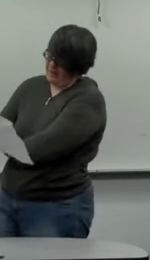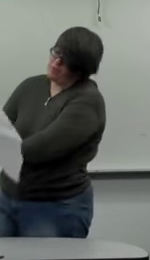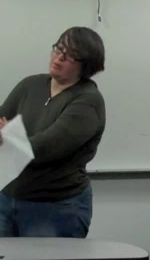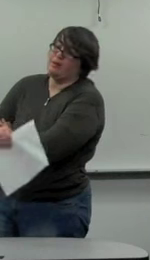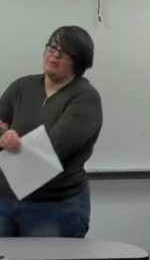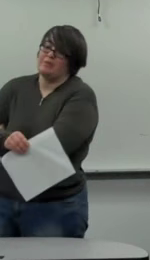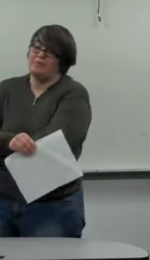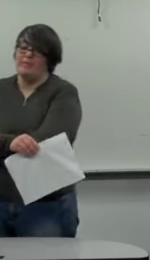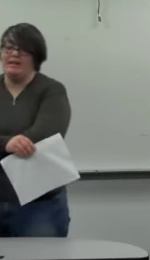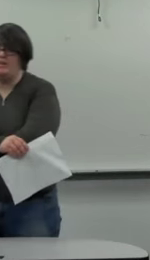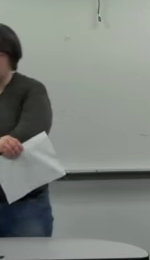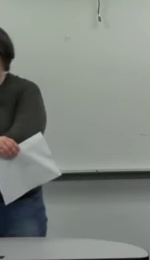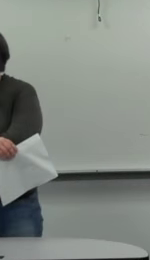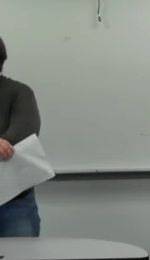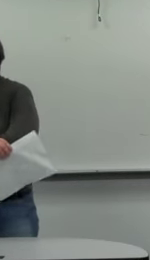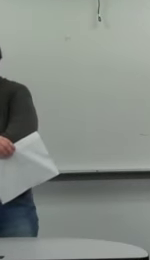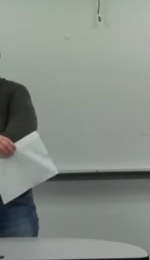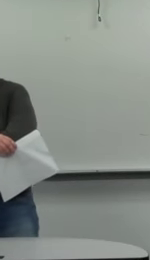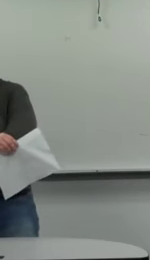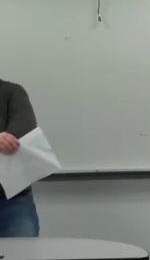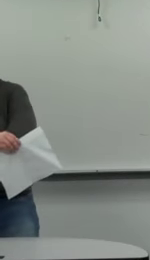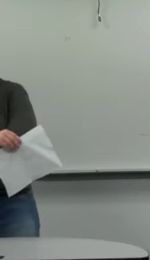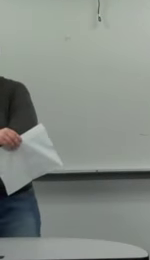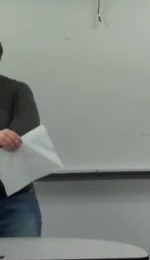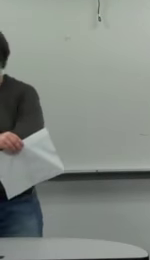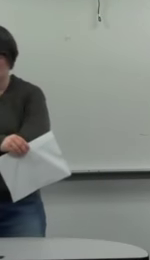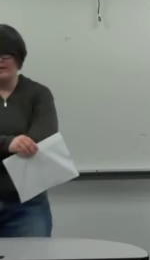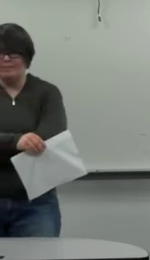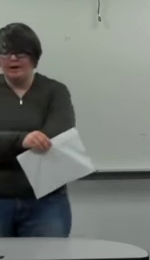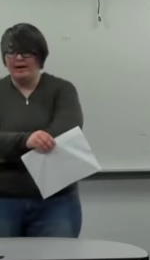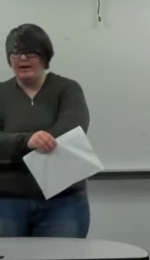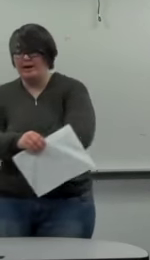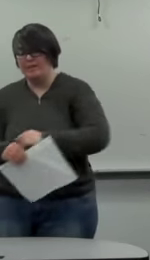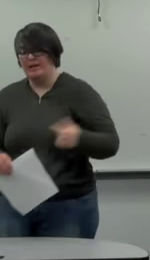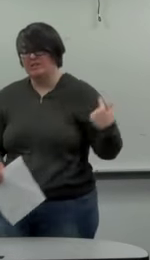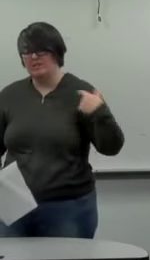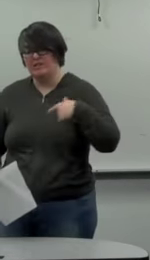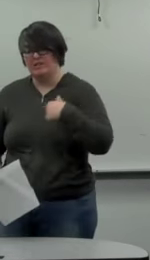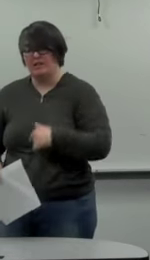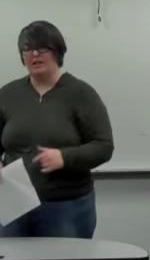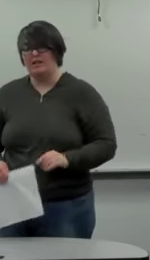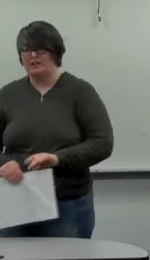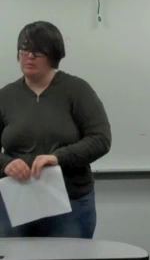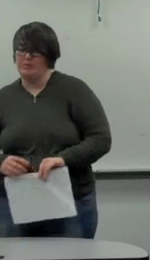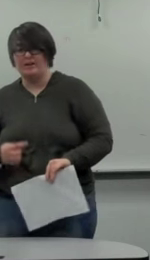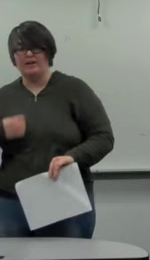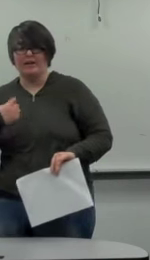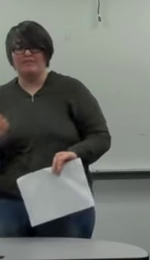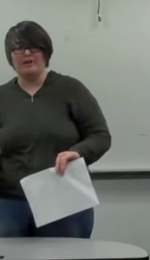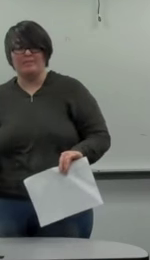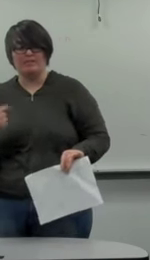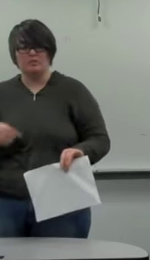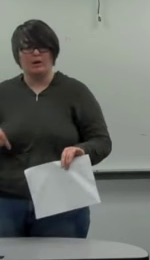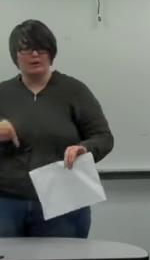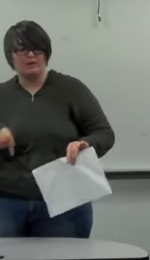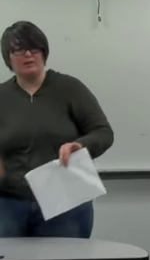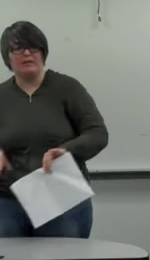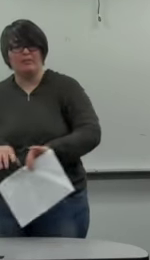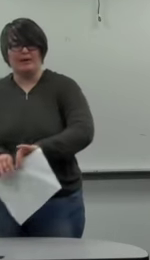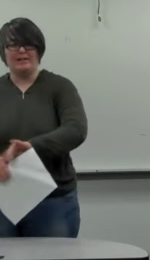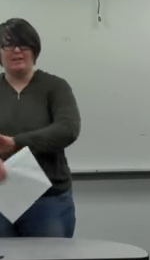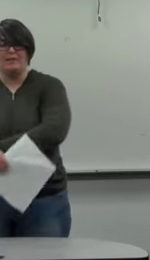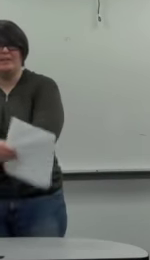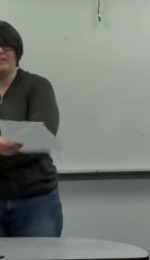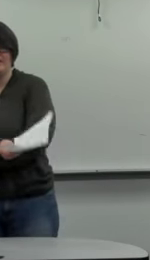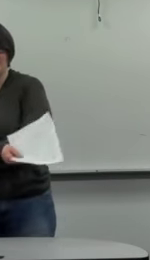Hookworms and roundworms manage to get into the body by managing to get to the lungs, being coughed up and then swallowed,